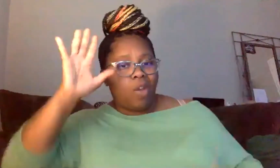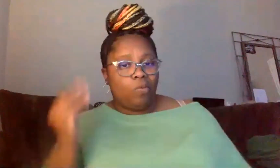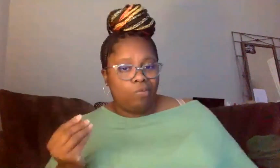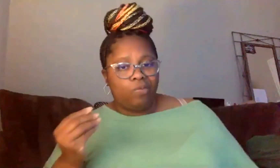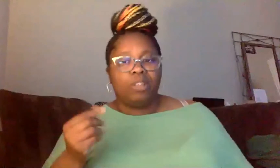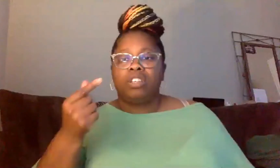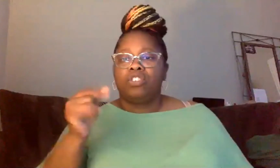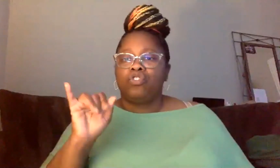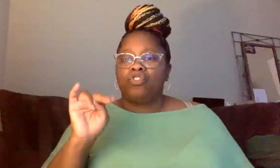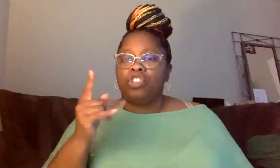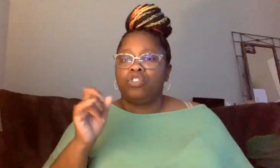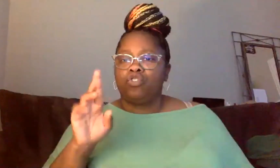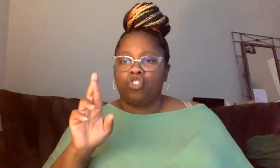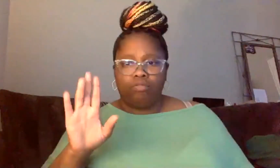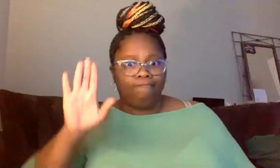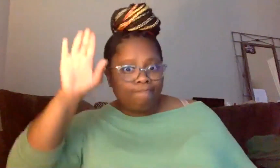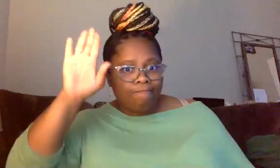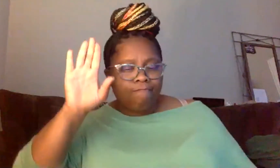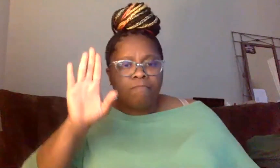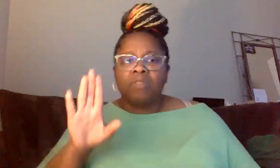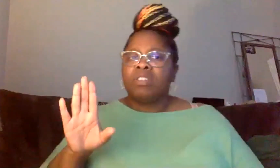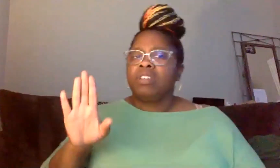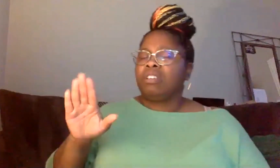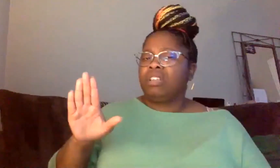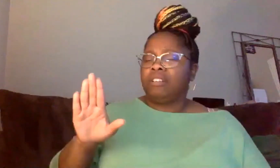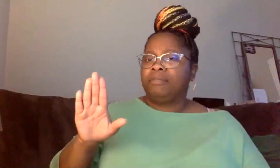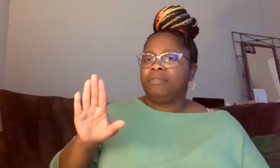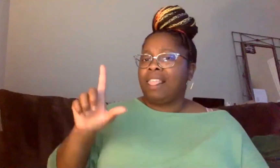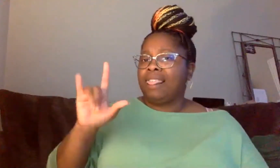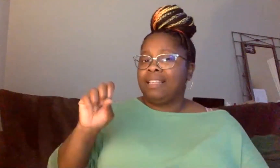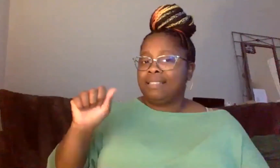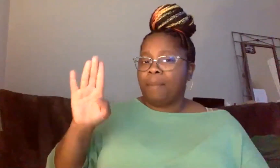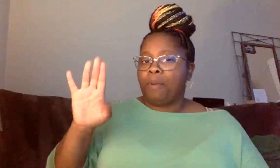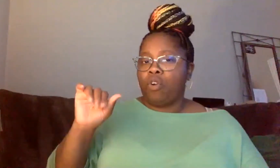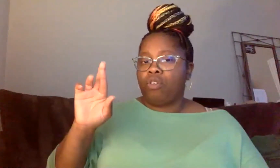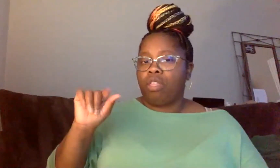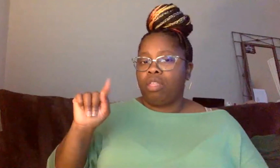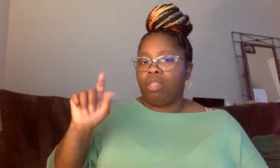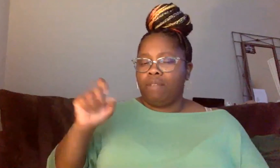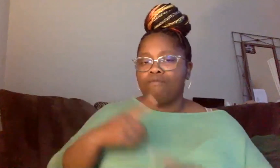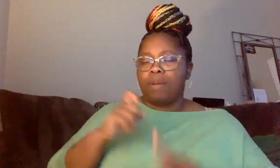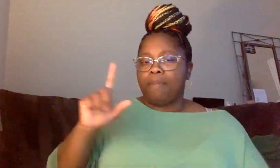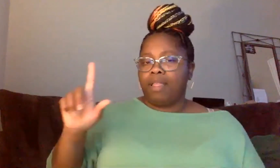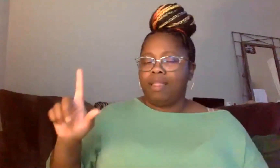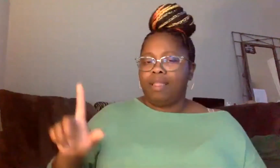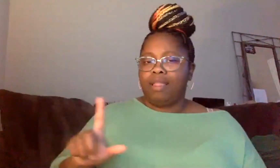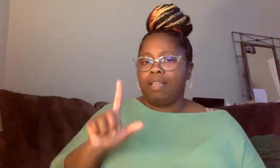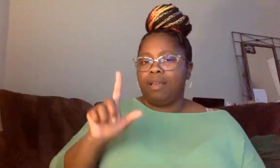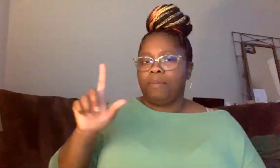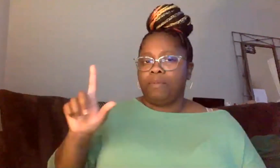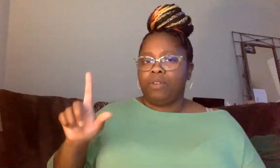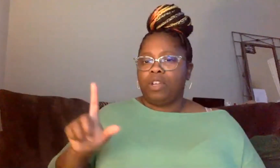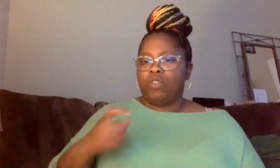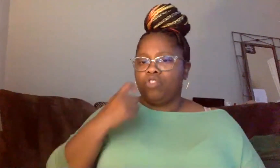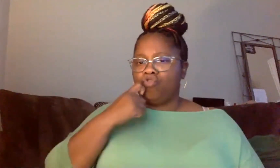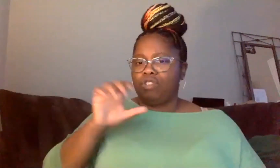Hartman had her hand raised. Okay. Can I just say that, that, uh, Lisa Bartle from the library, um, uh, just wrote